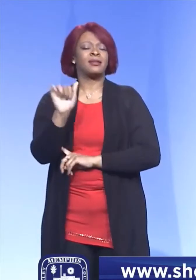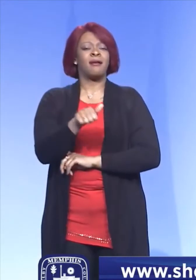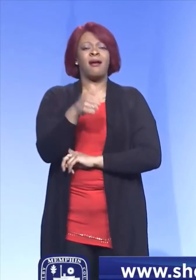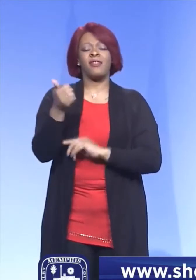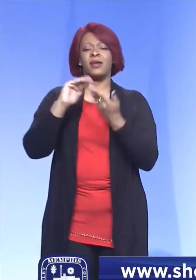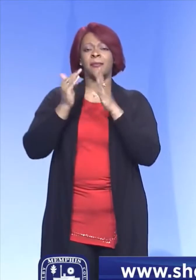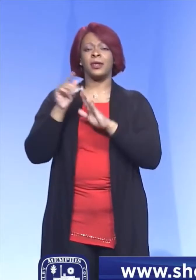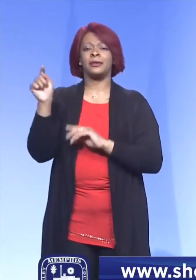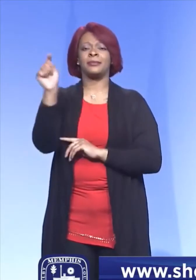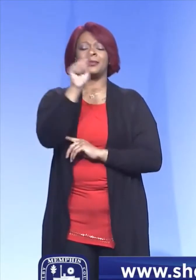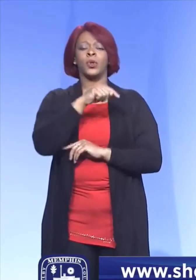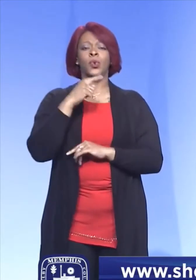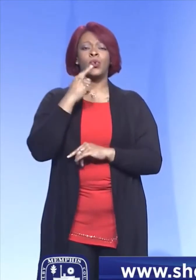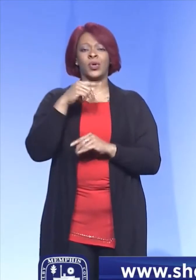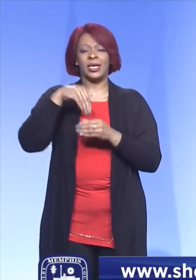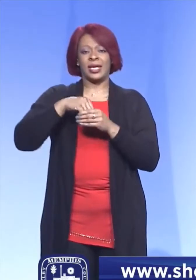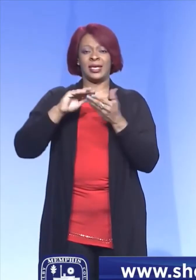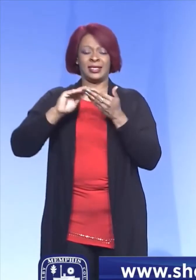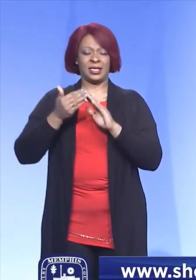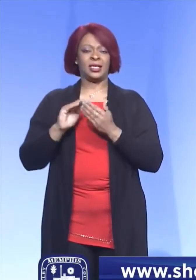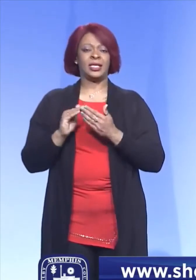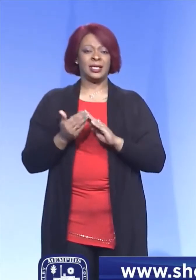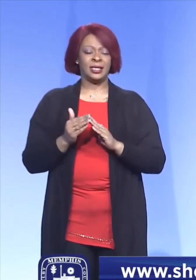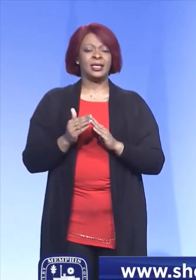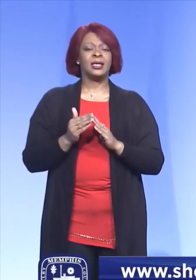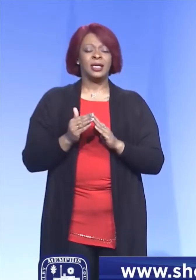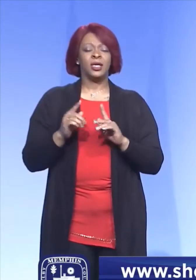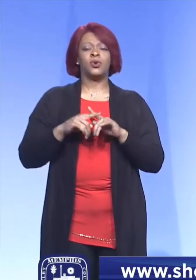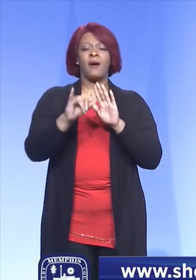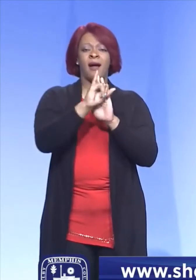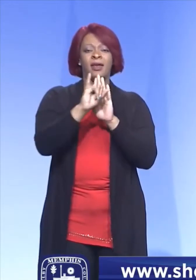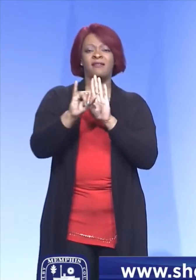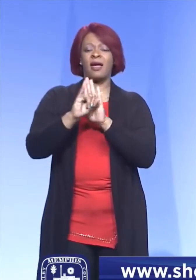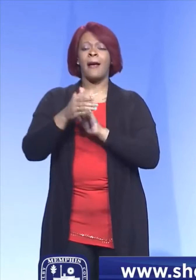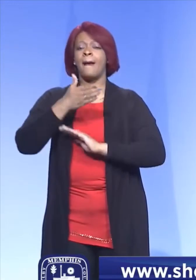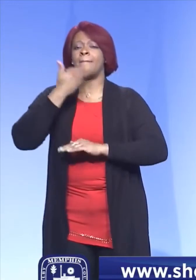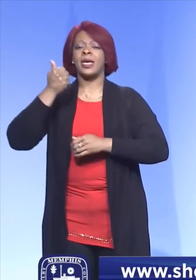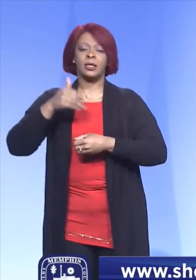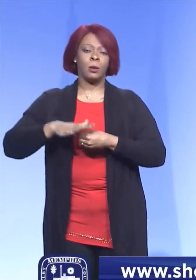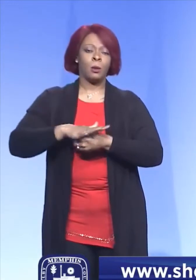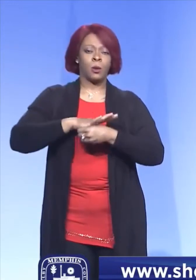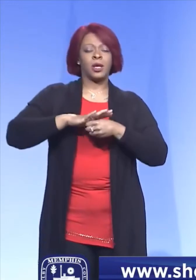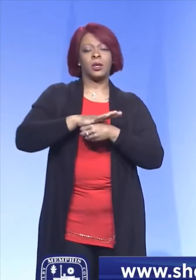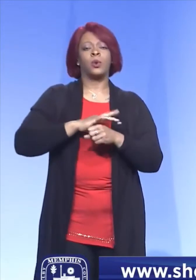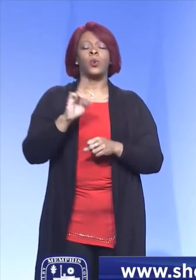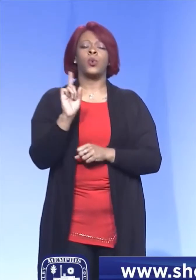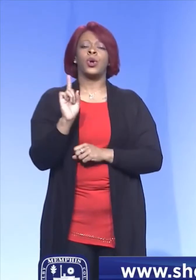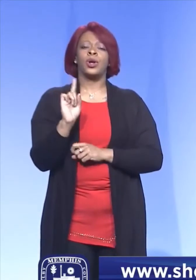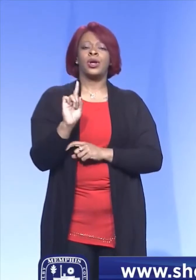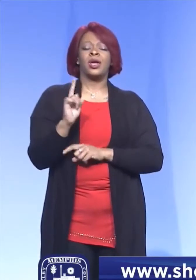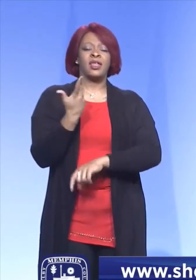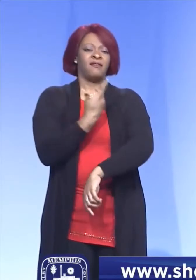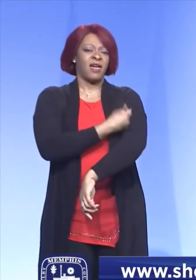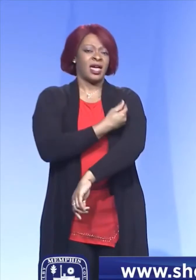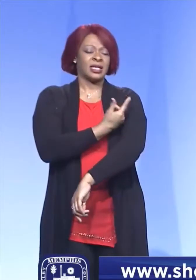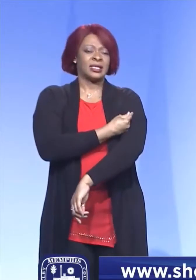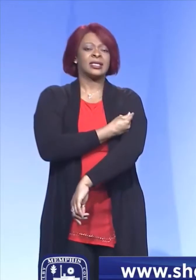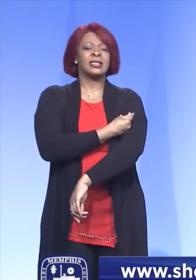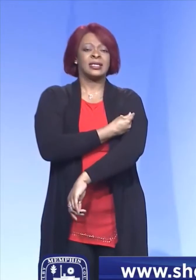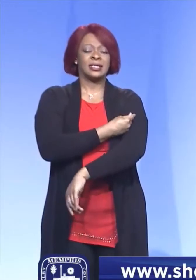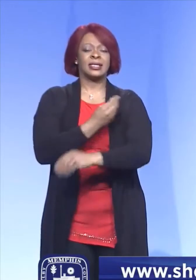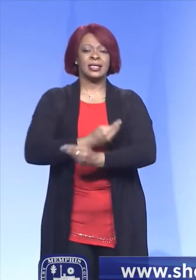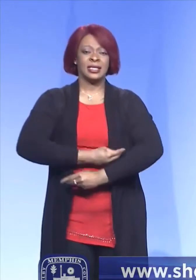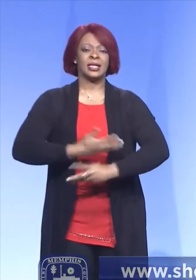communities that are inner cities to identify the best location where vaccine delivery